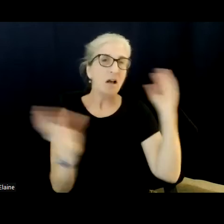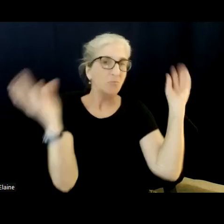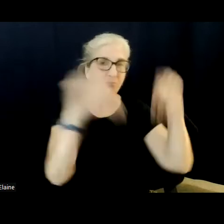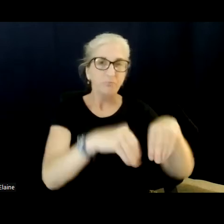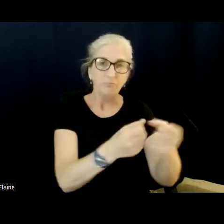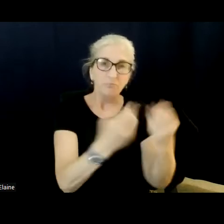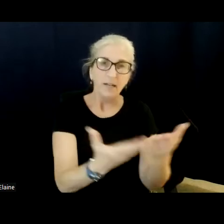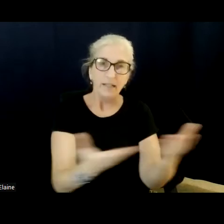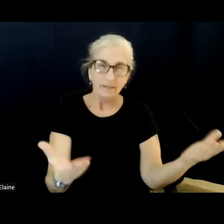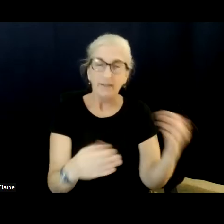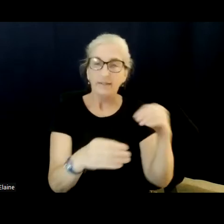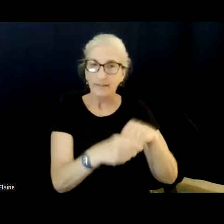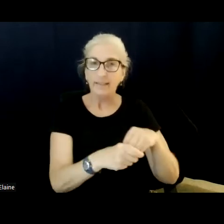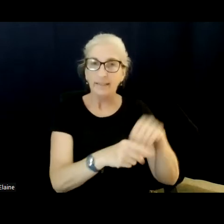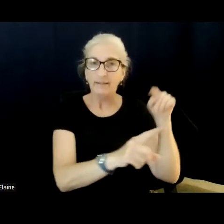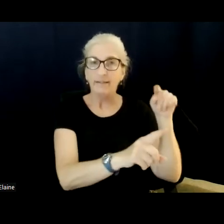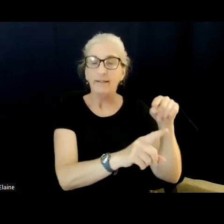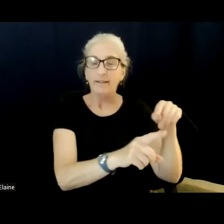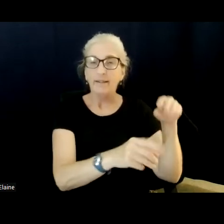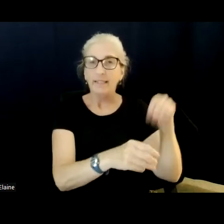bills. And they make enormous sense.